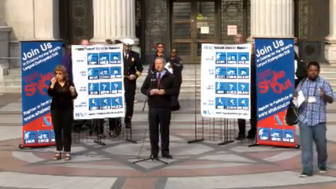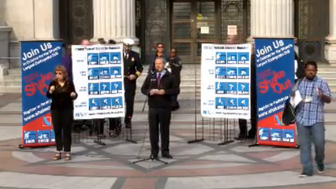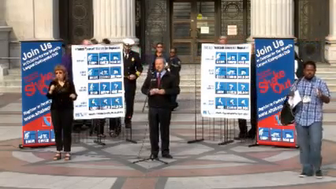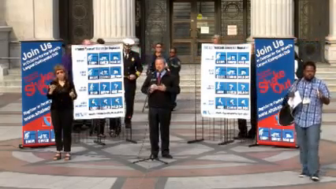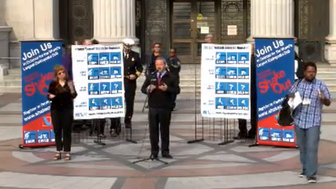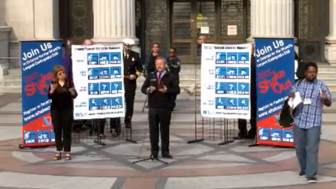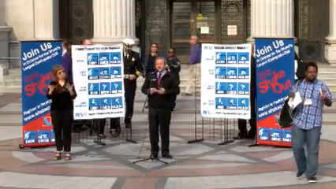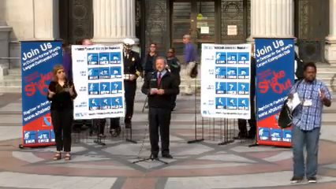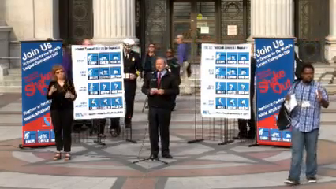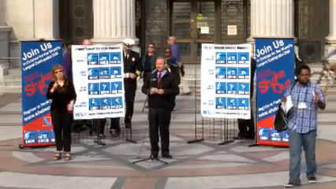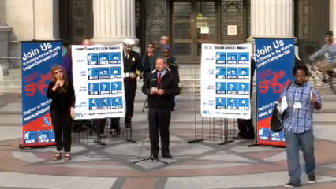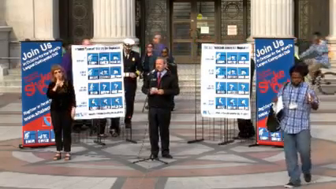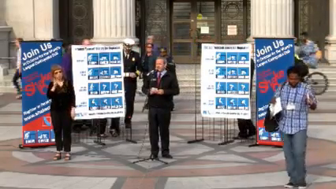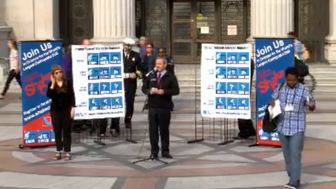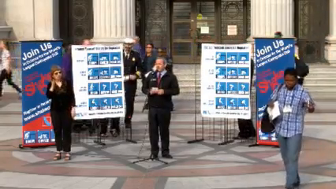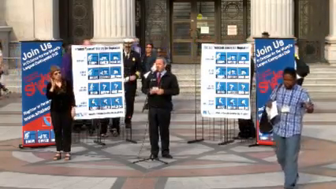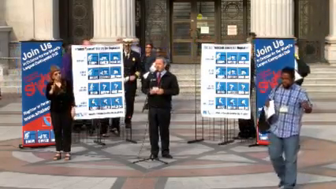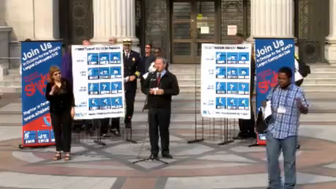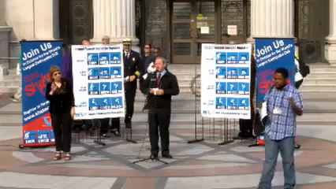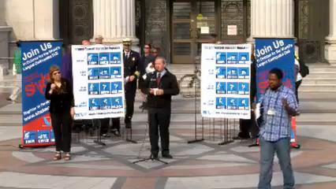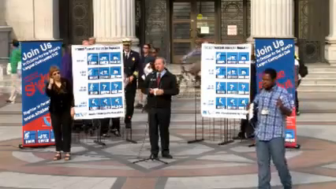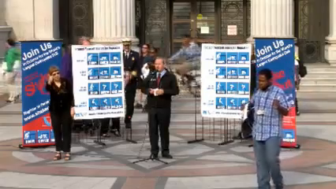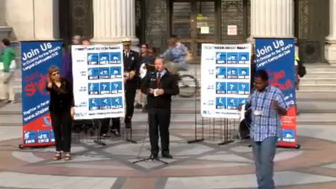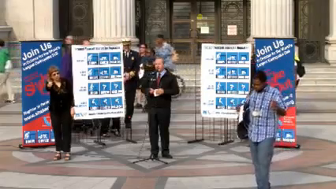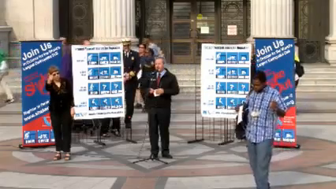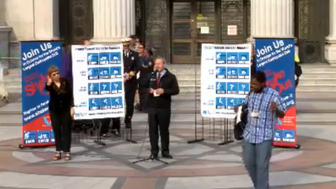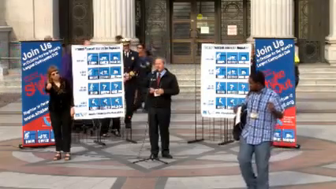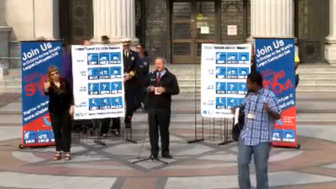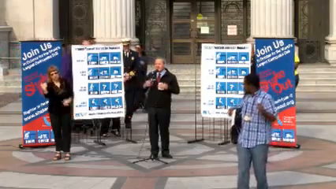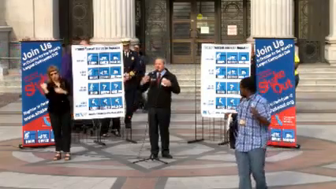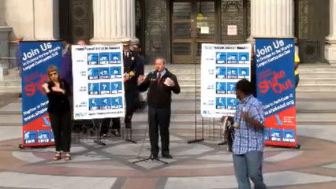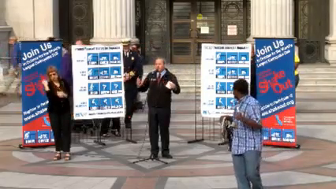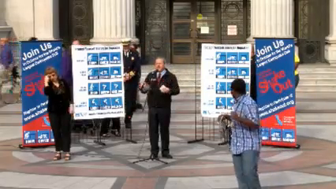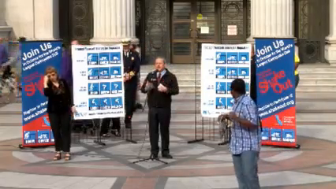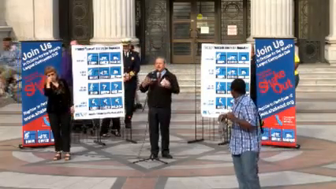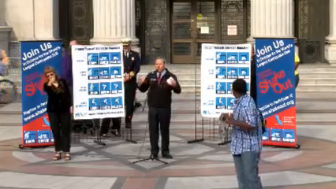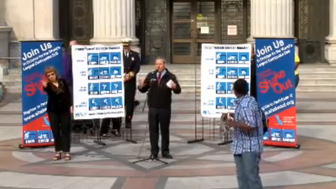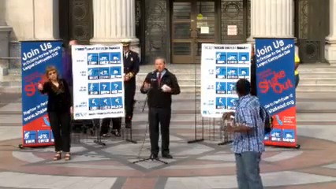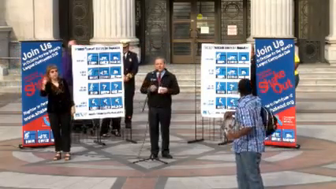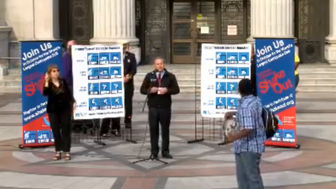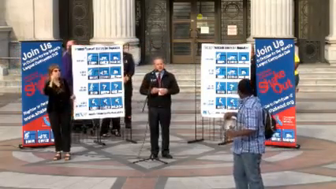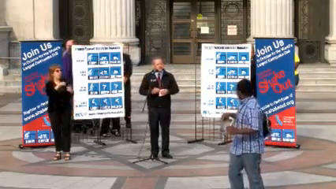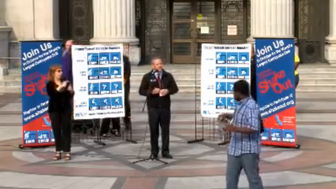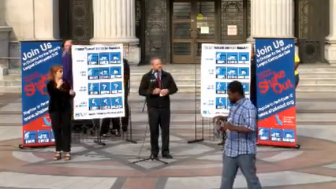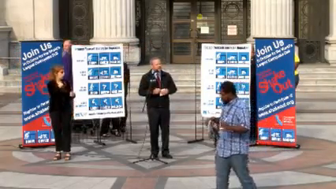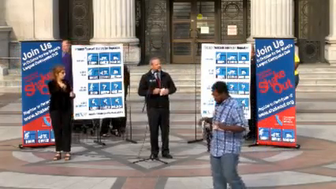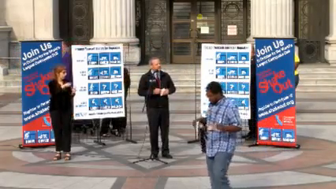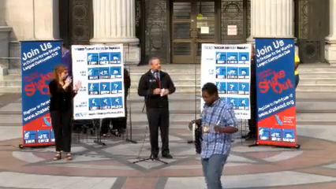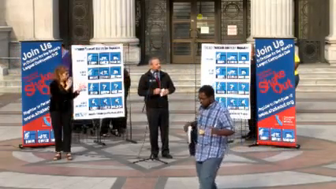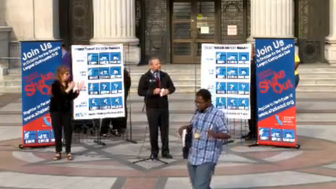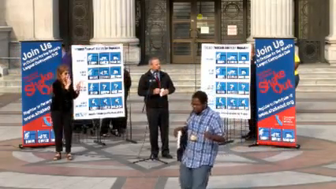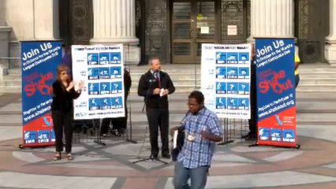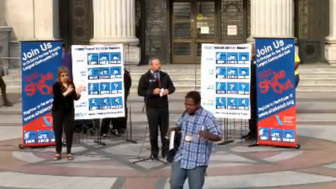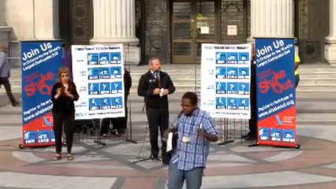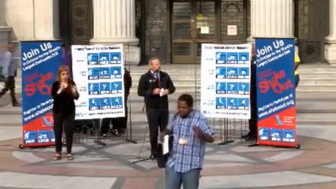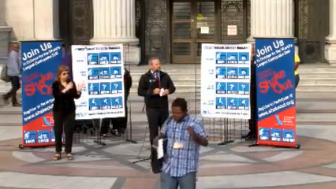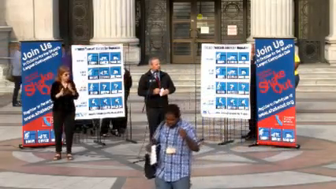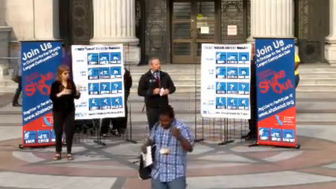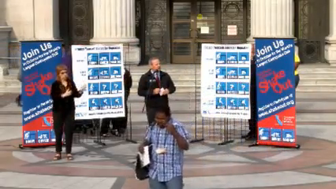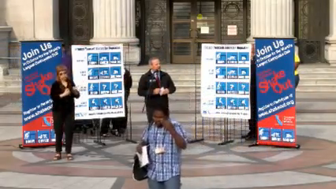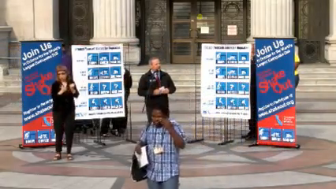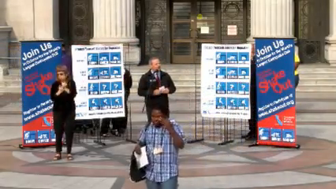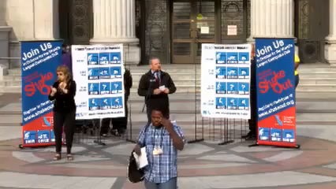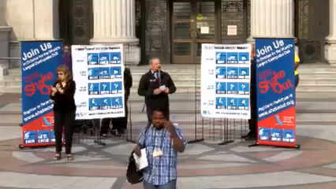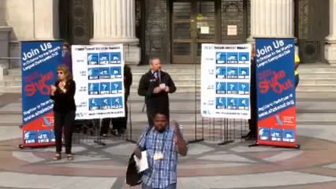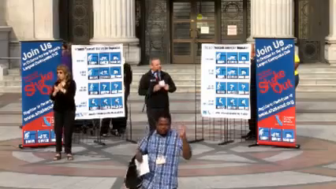may be and realistically will be on your own until we can get all the resources we need in to support you.